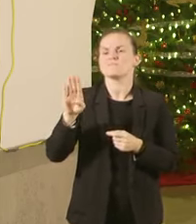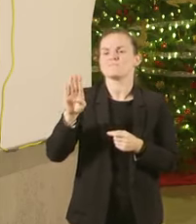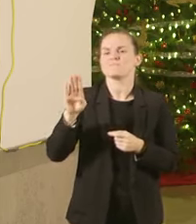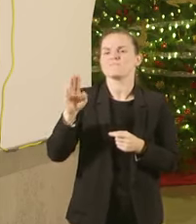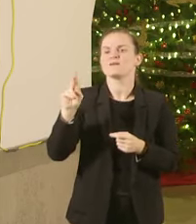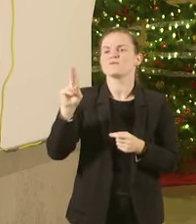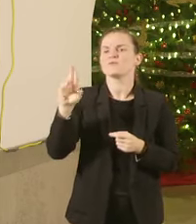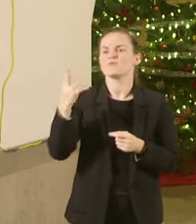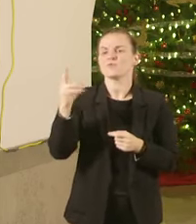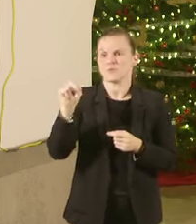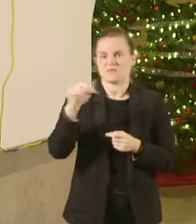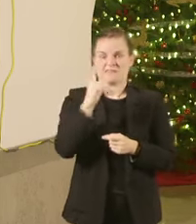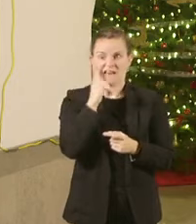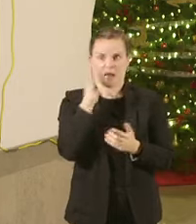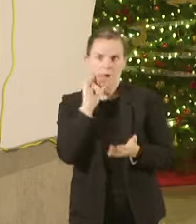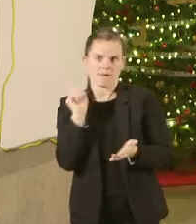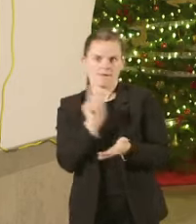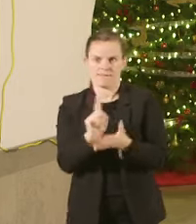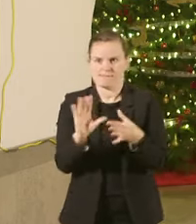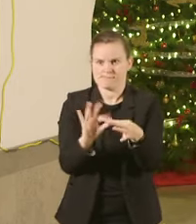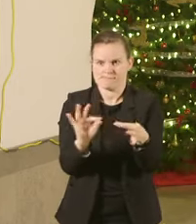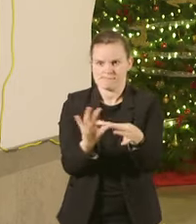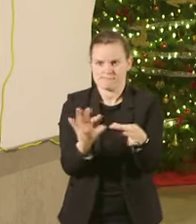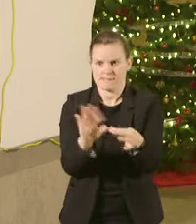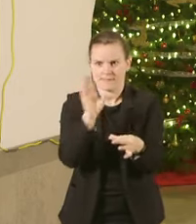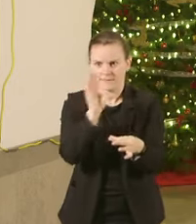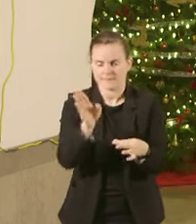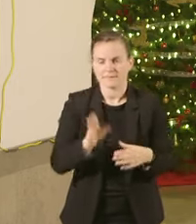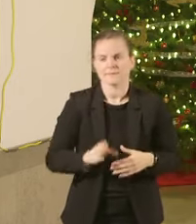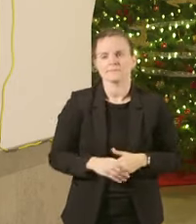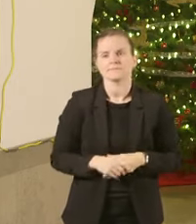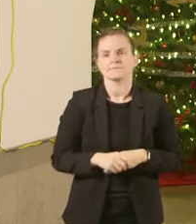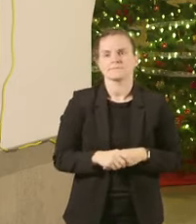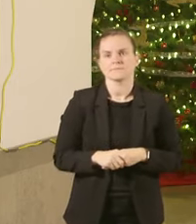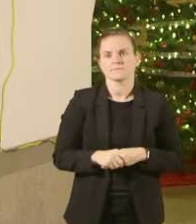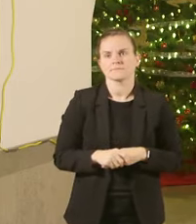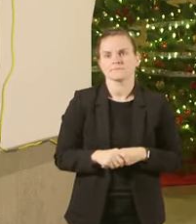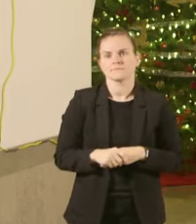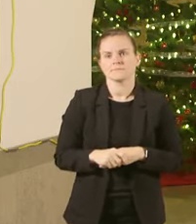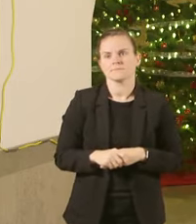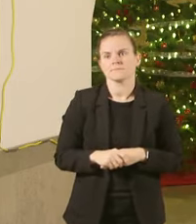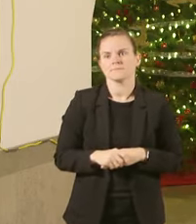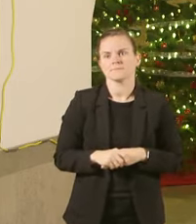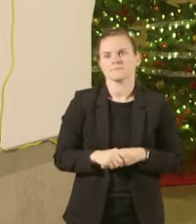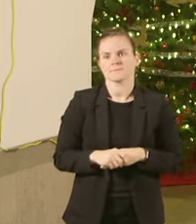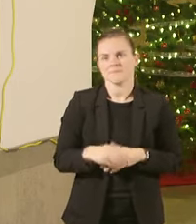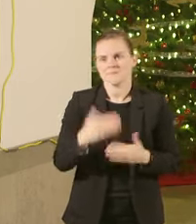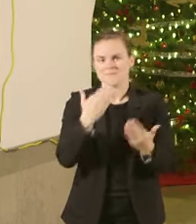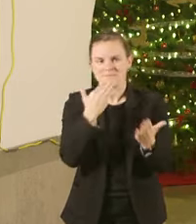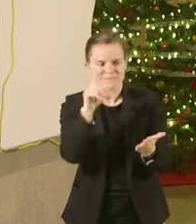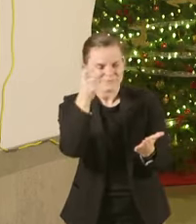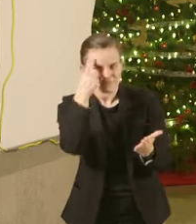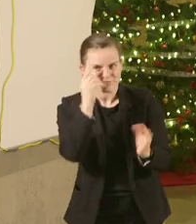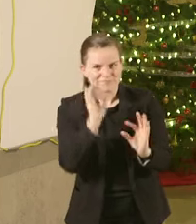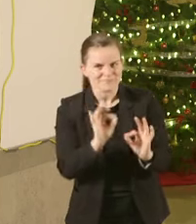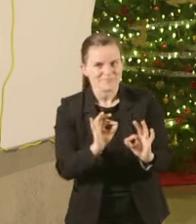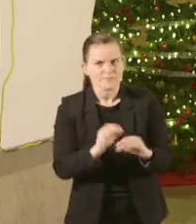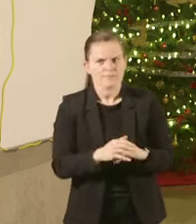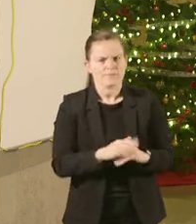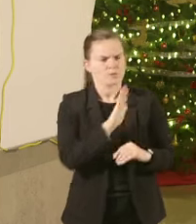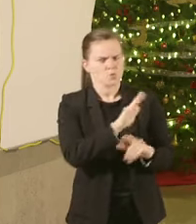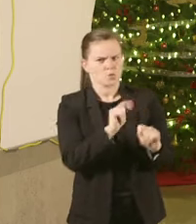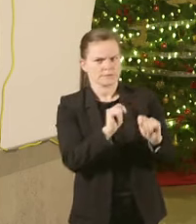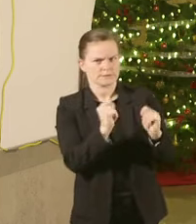Kuhn thank you governor you and your team have been there